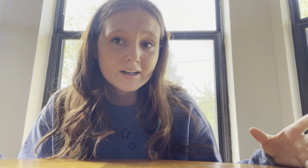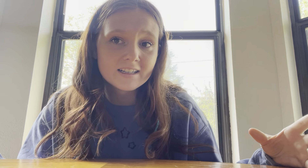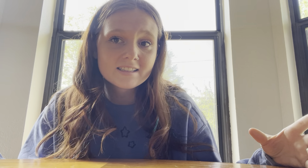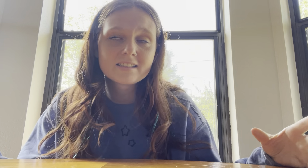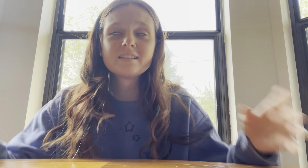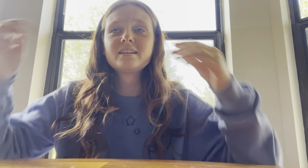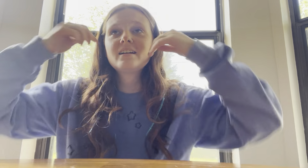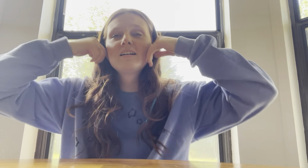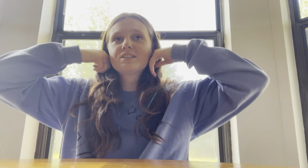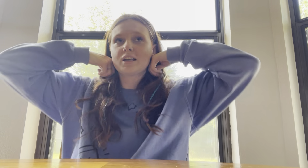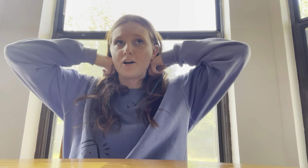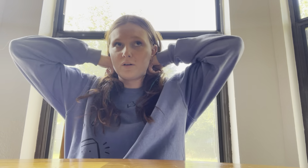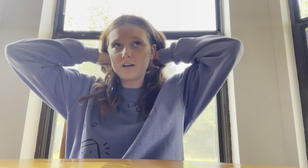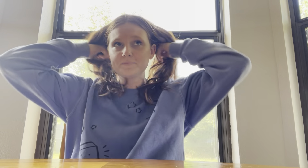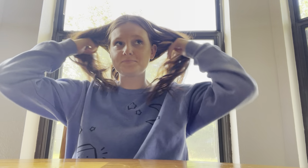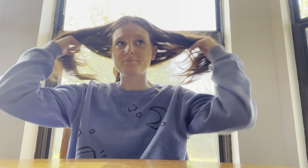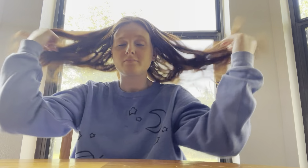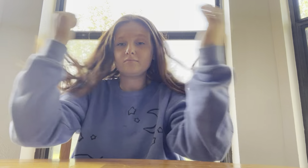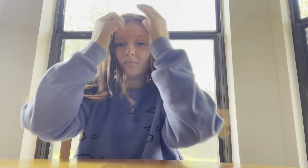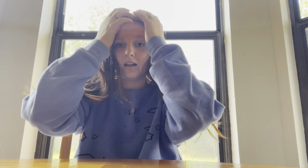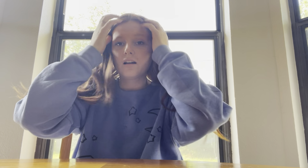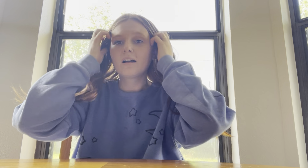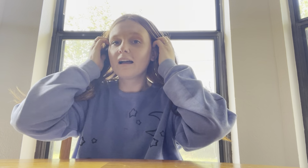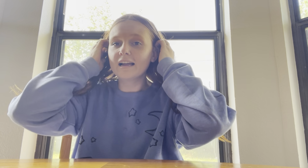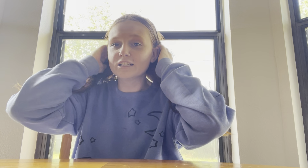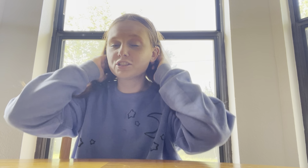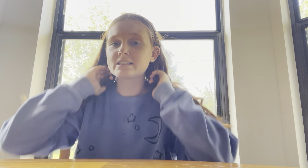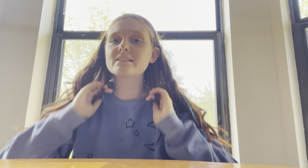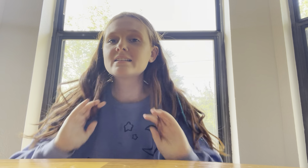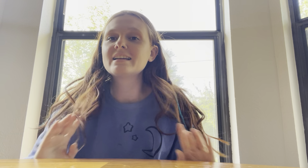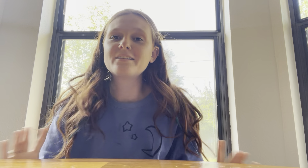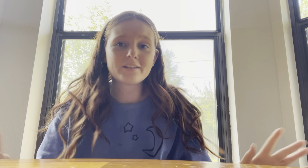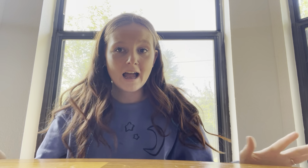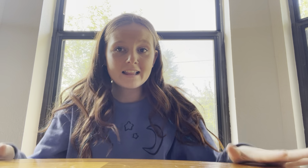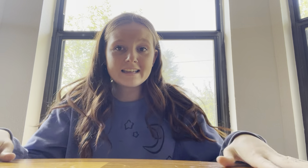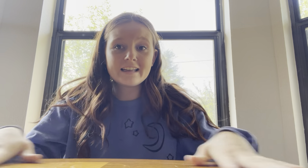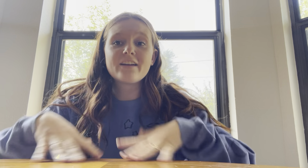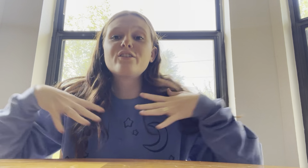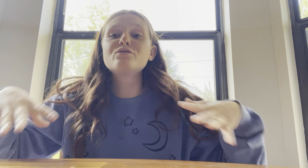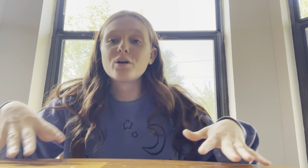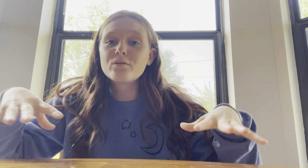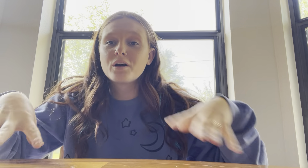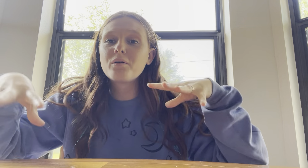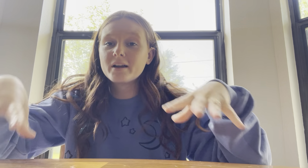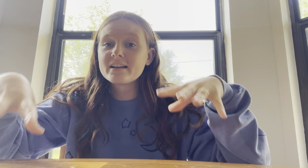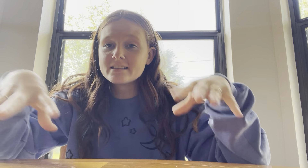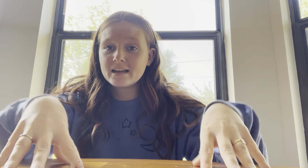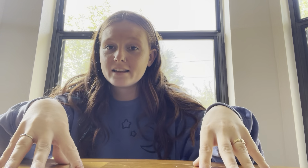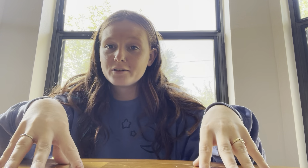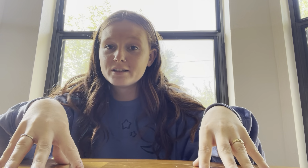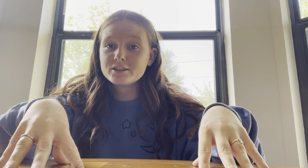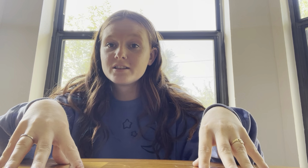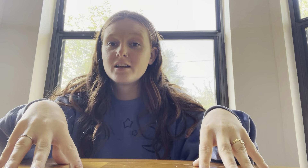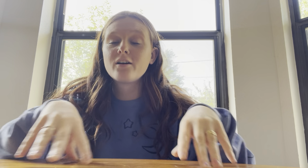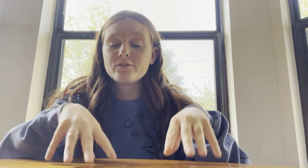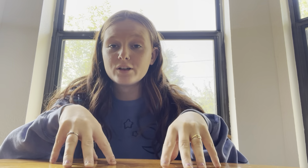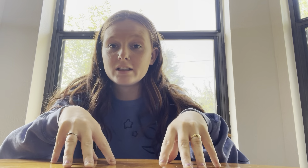us. So, it's just, in reality, if you don't know American Sign Language fully,